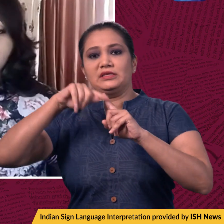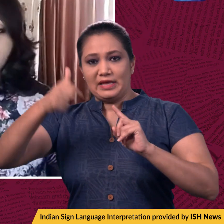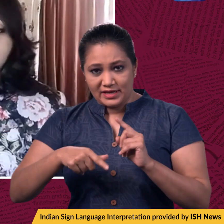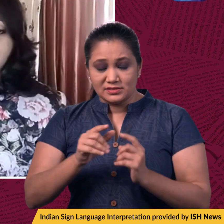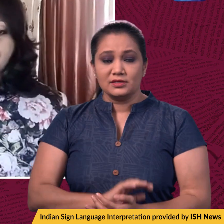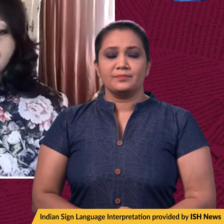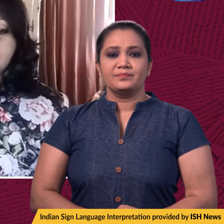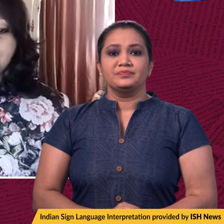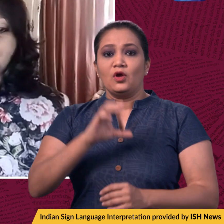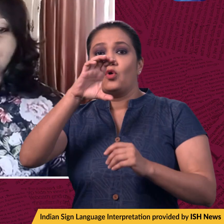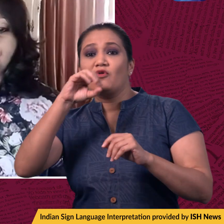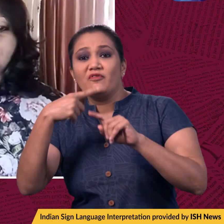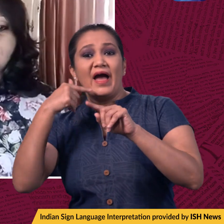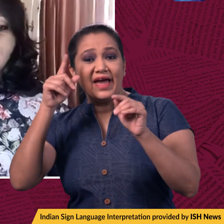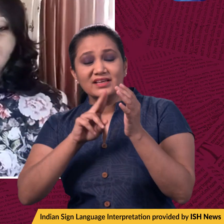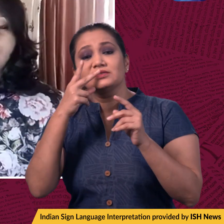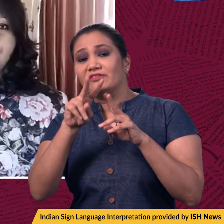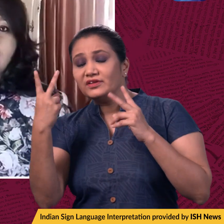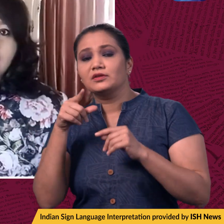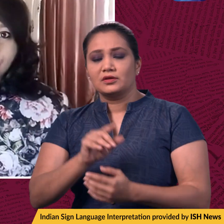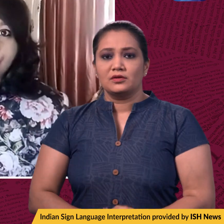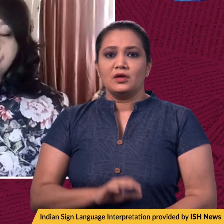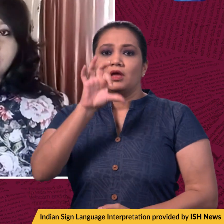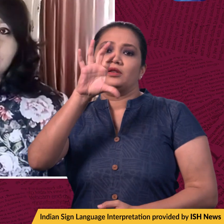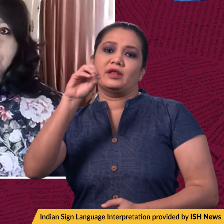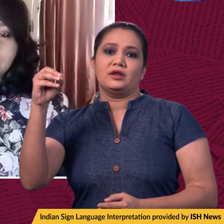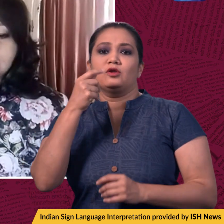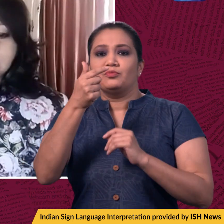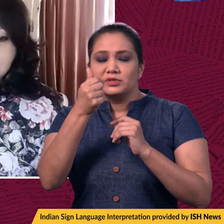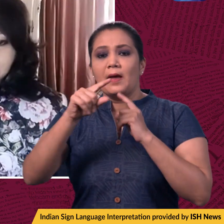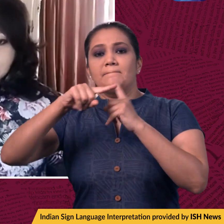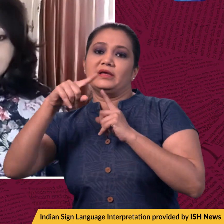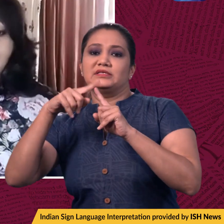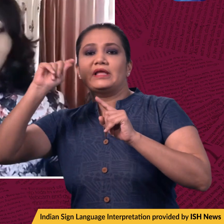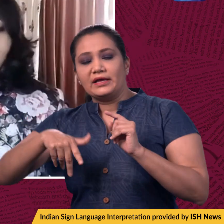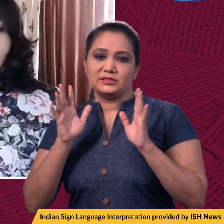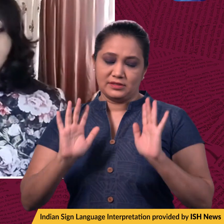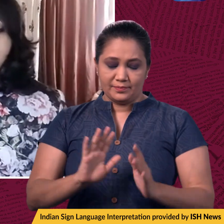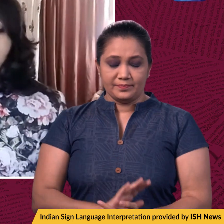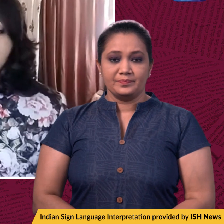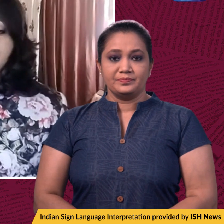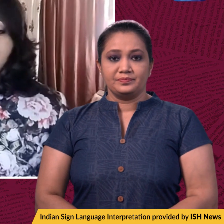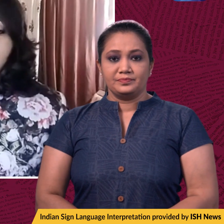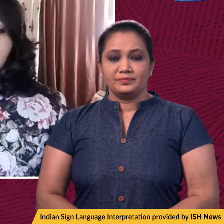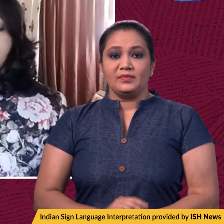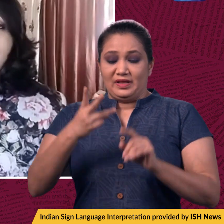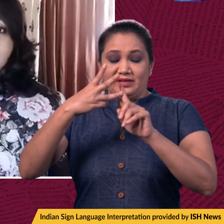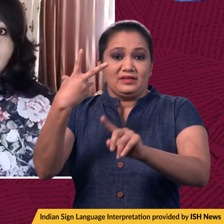approved as a booster, will be available for 900 rupees plus taxes. Now, unlike the booster shots announced for healthcare